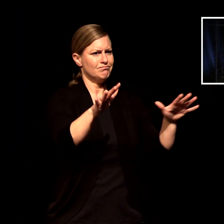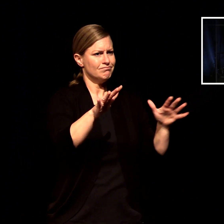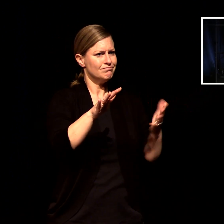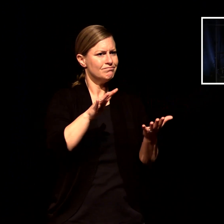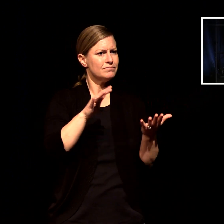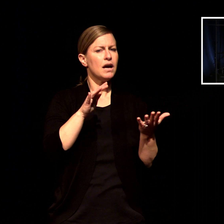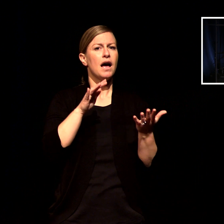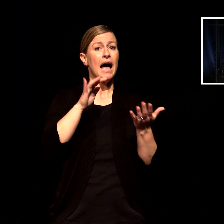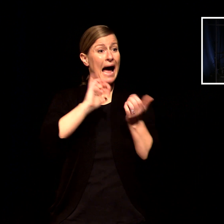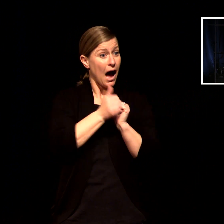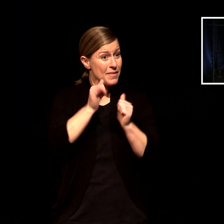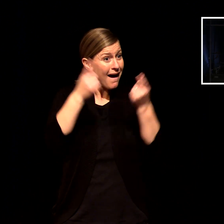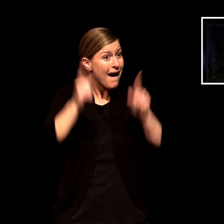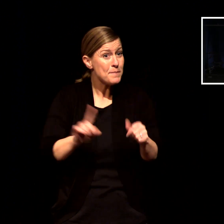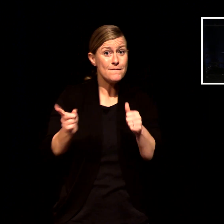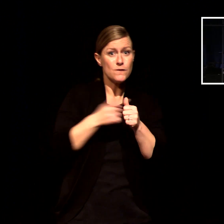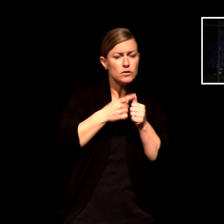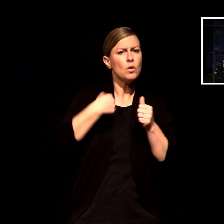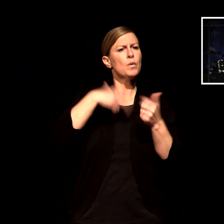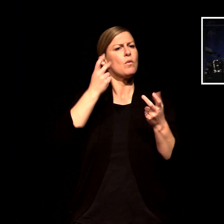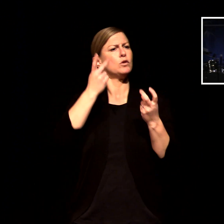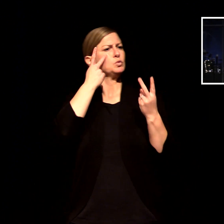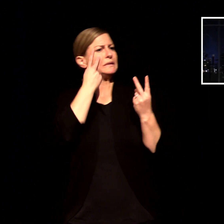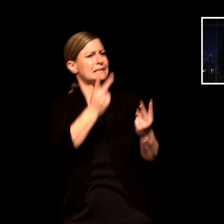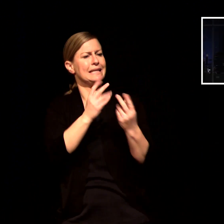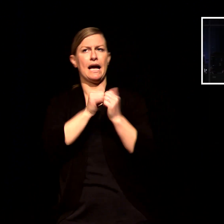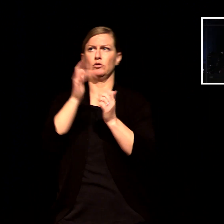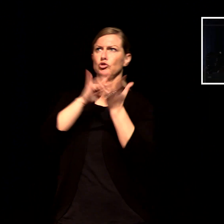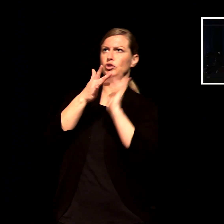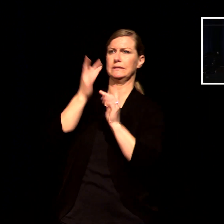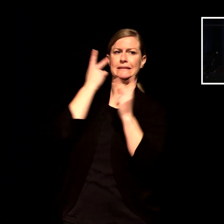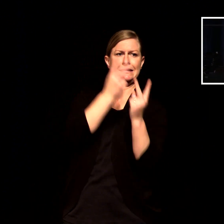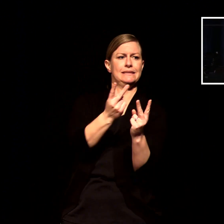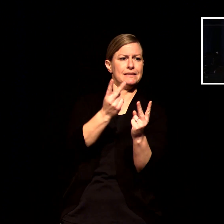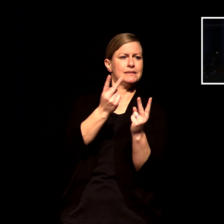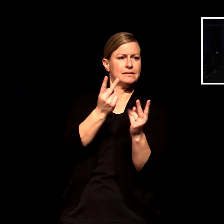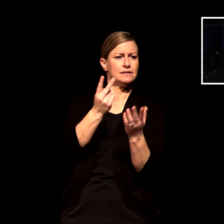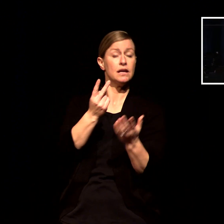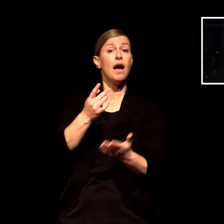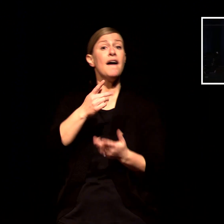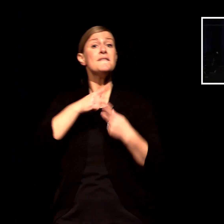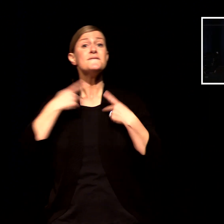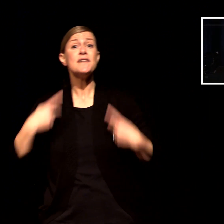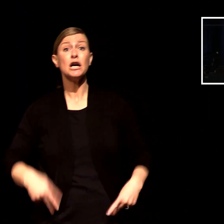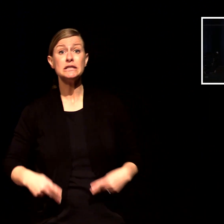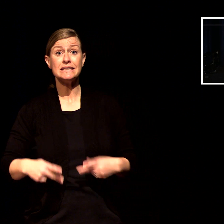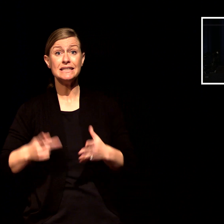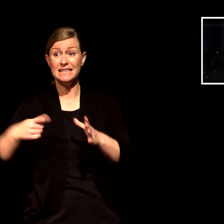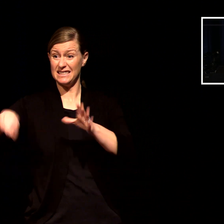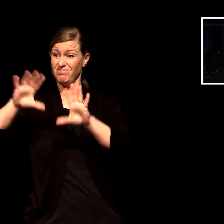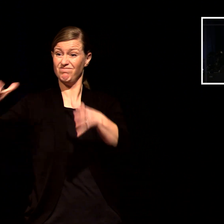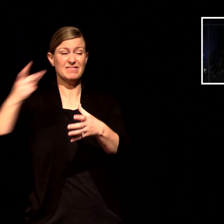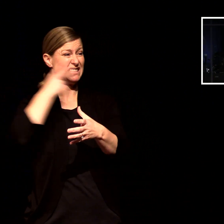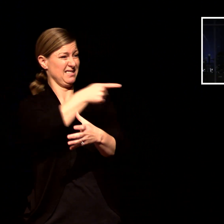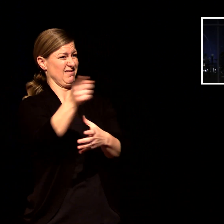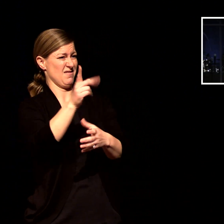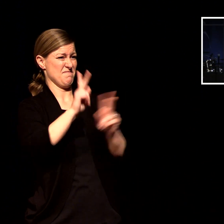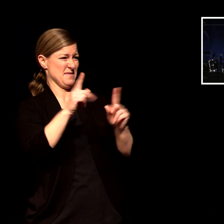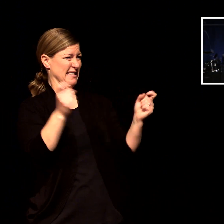sinners to be destroyed and jesus saw them as people that needed to be saved the pharisees saw people as chaff that needed to be